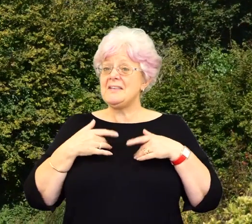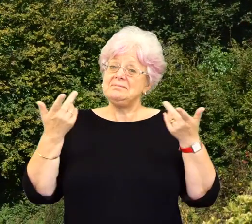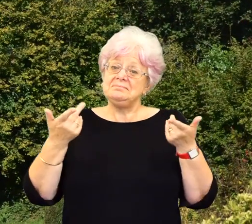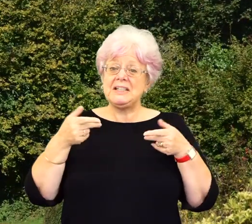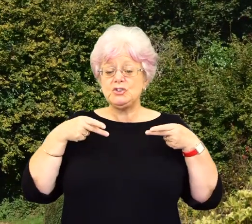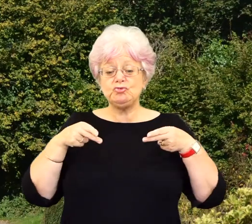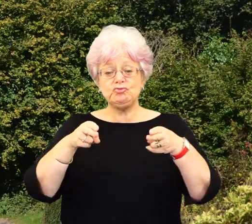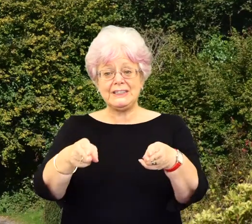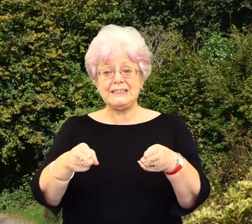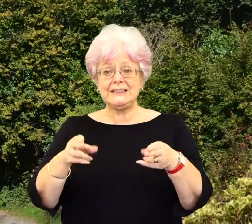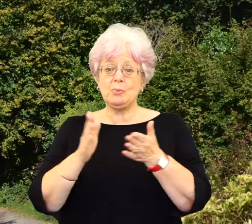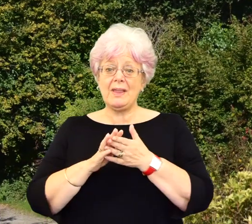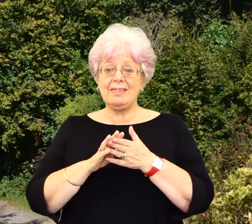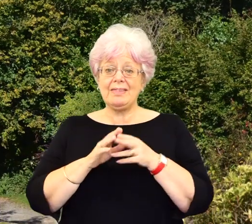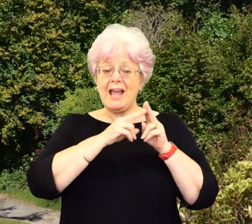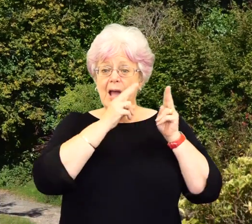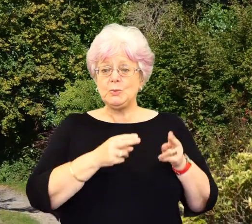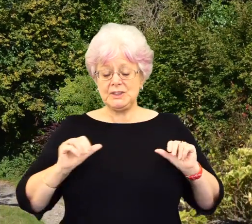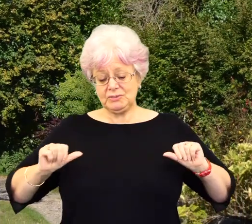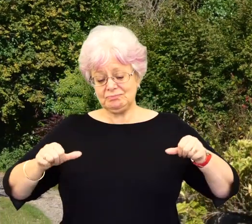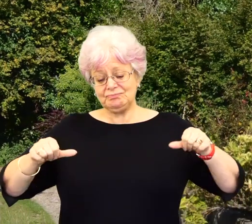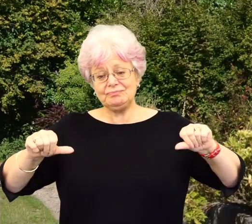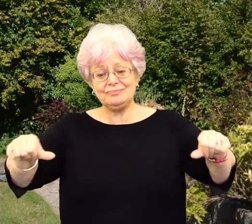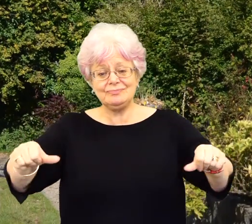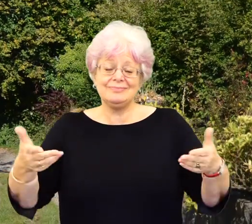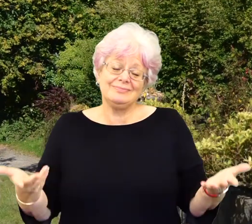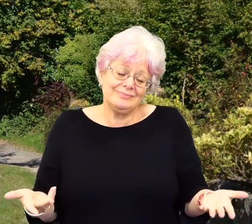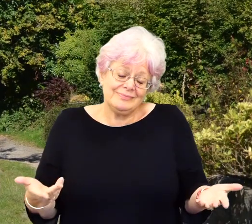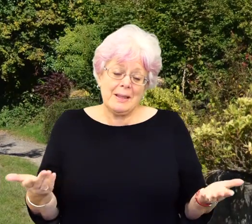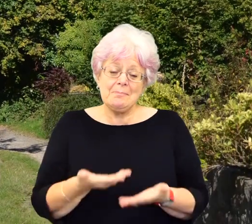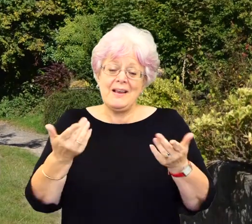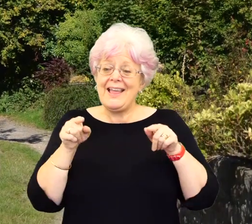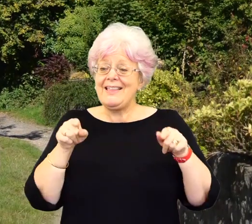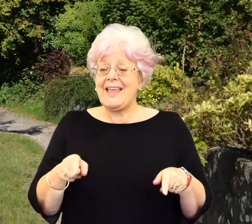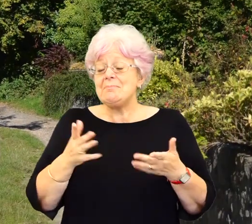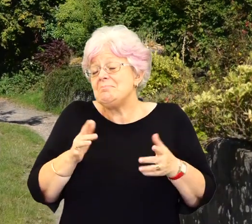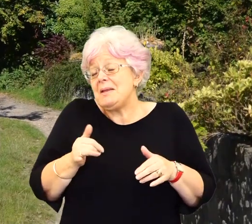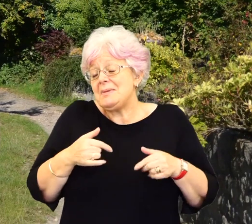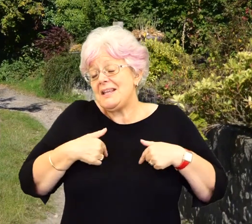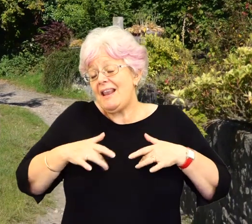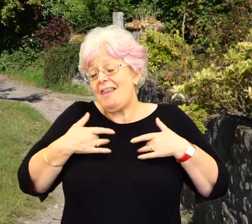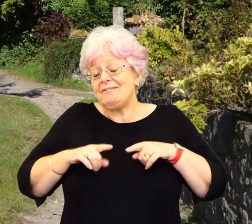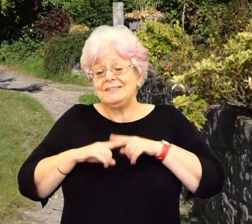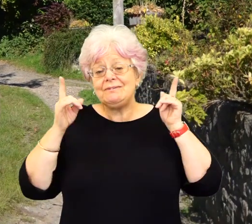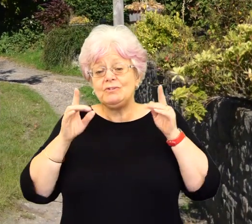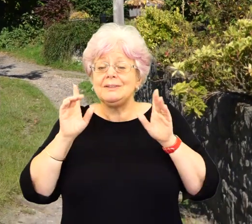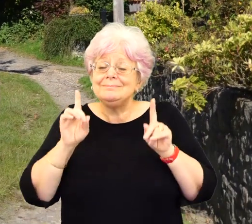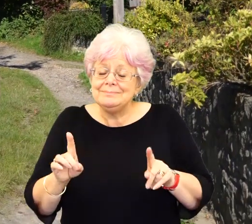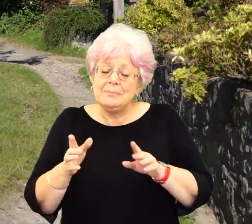in a normal street where there's kids playing around, like, you just open your door and then you can be a next door neighbour, had a kid you can play with, perhaps it would have been different.